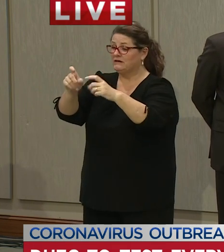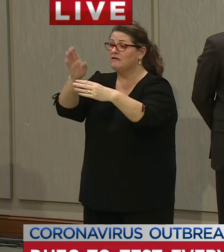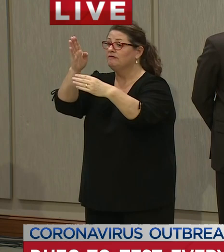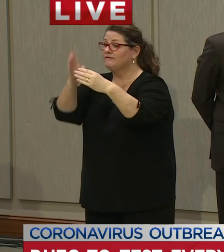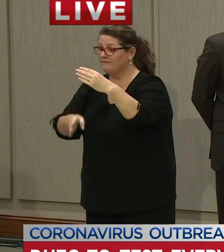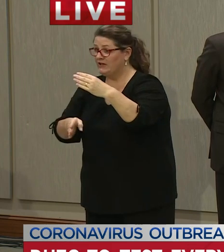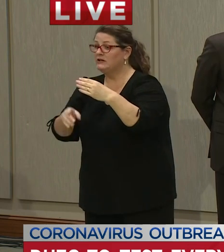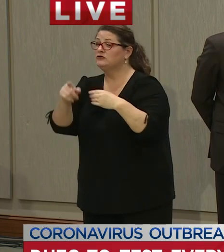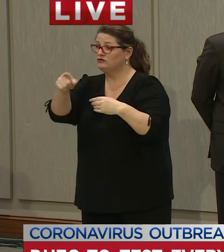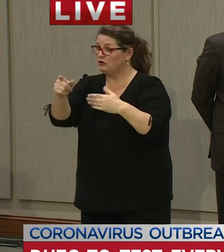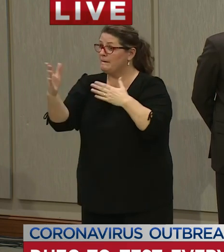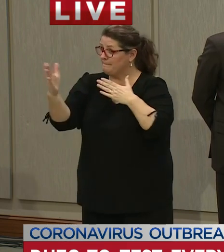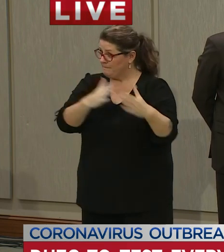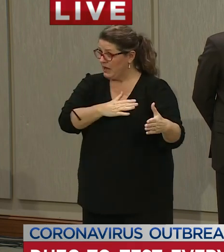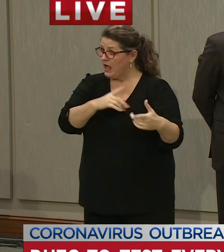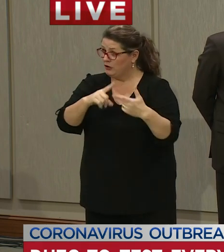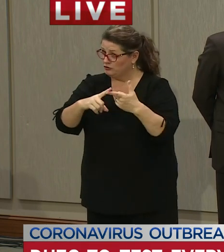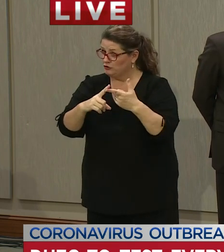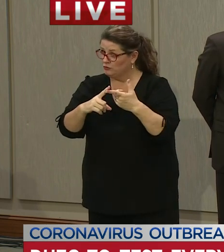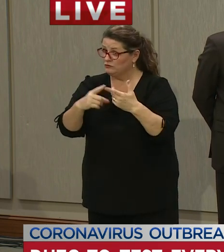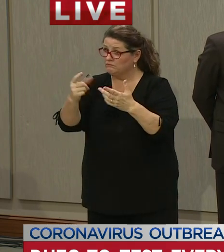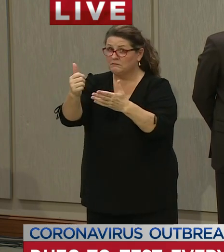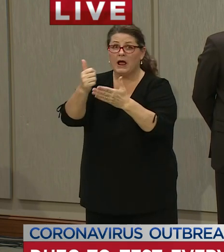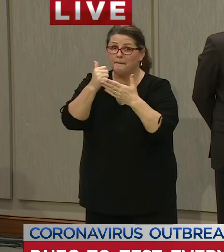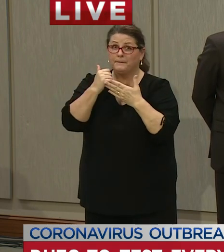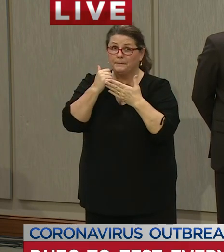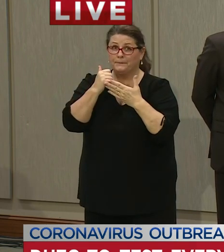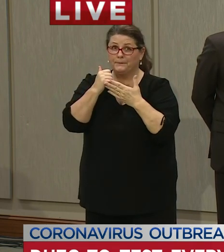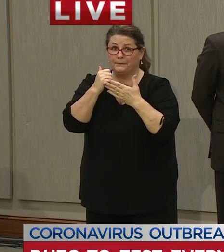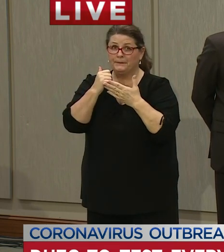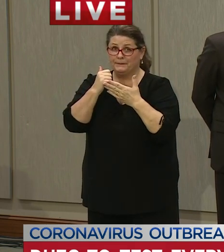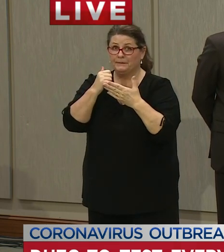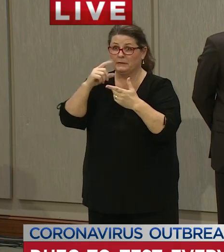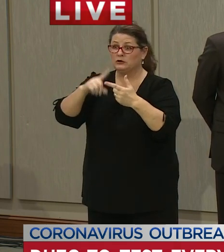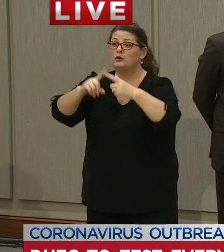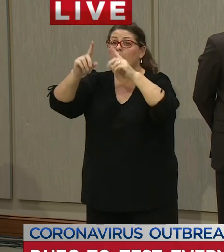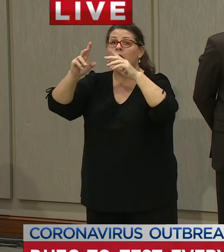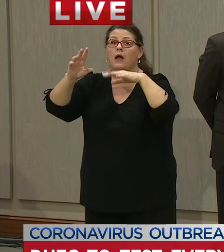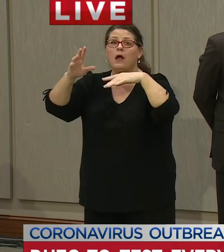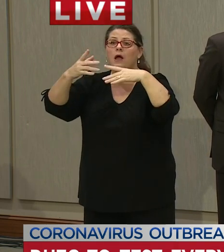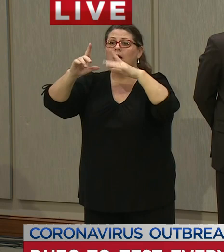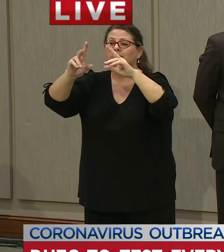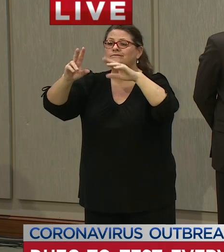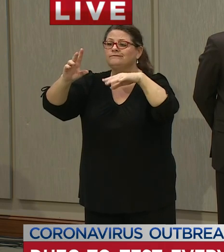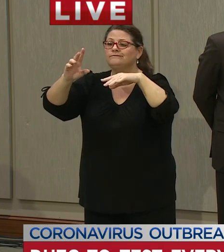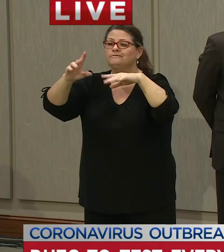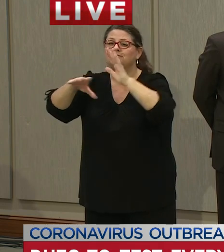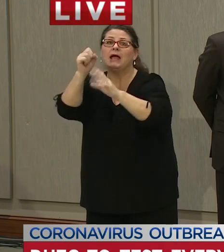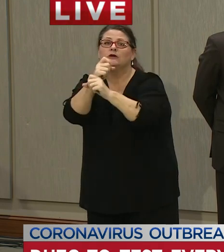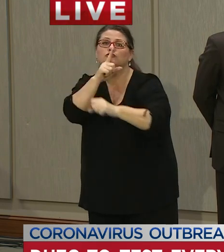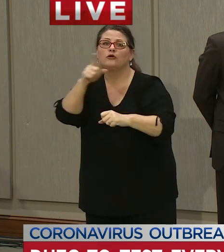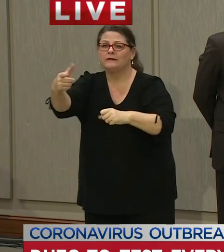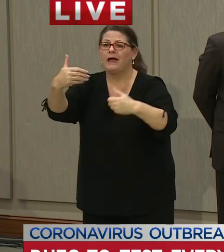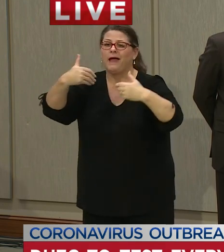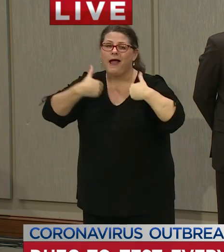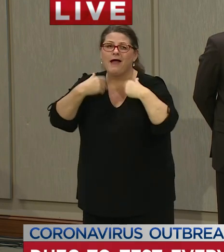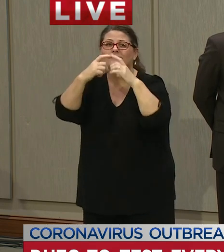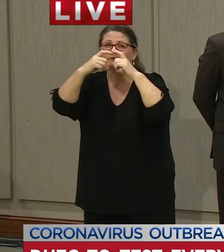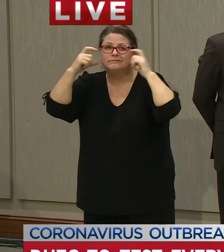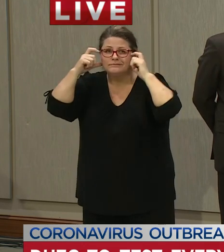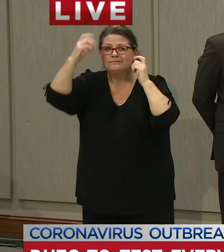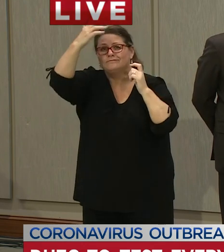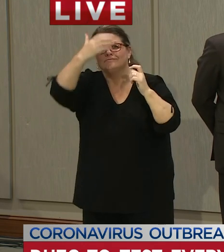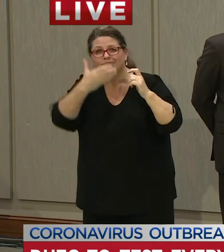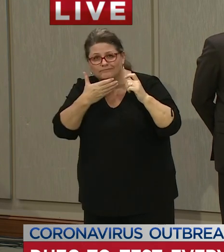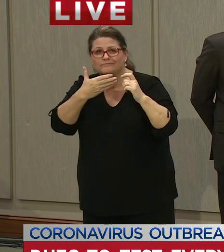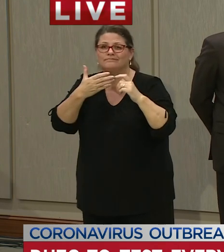assist with infection preventionists um with um assessing helping them assess ppe um with with helping them